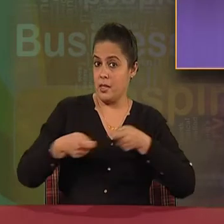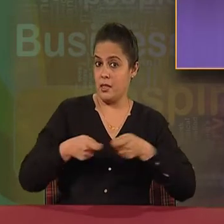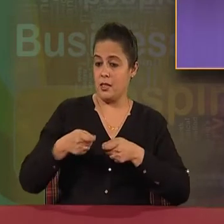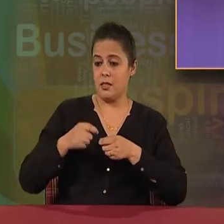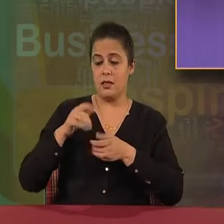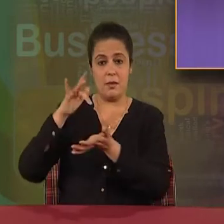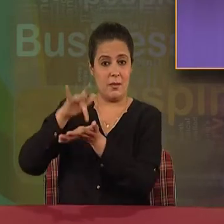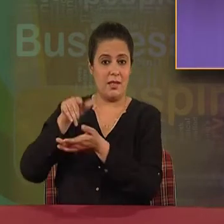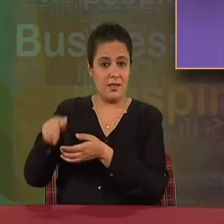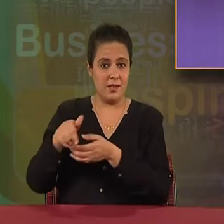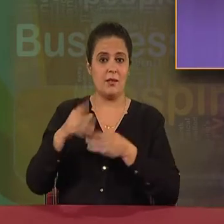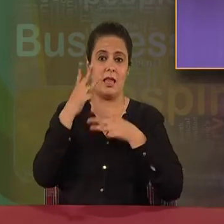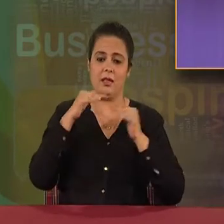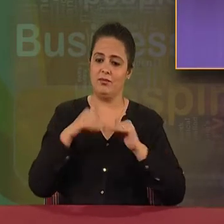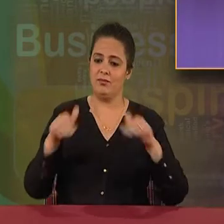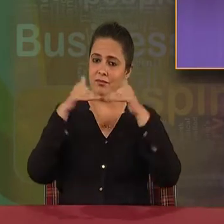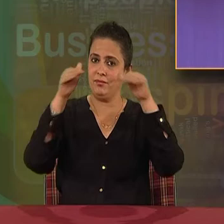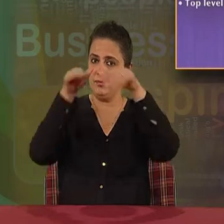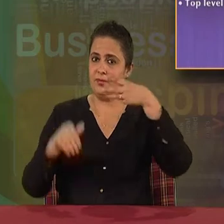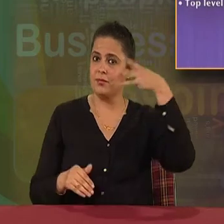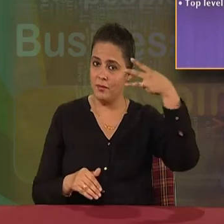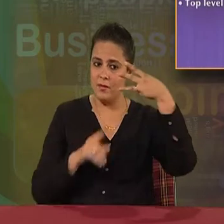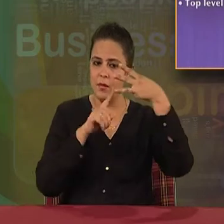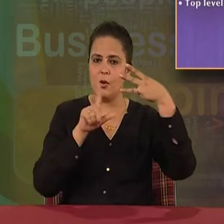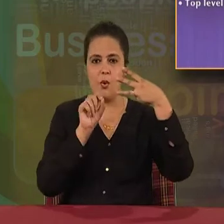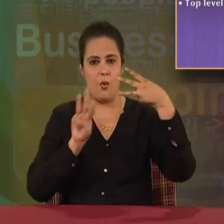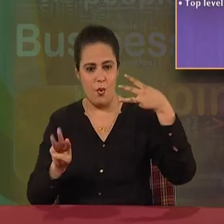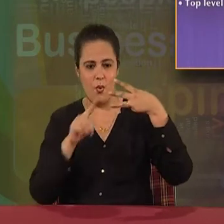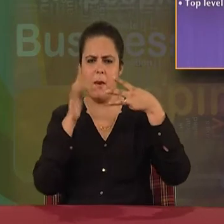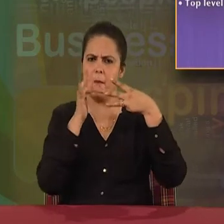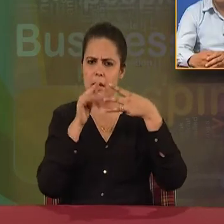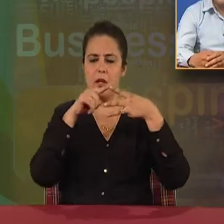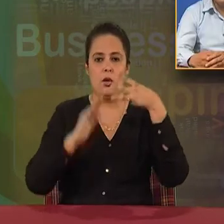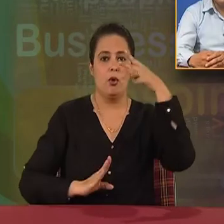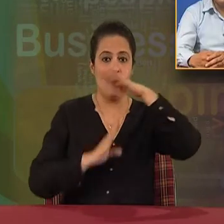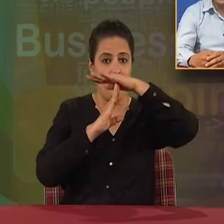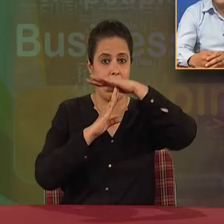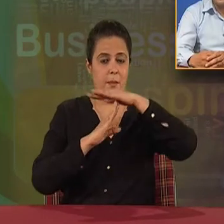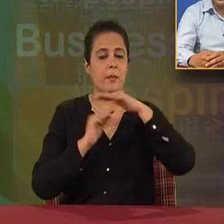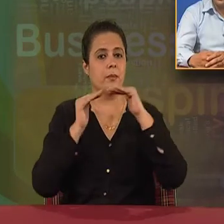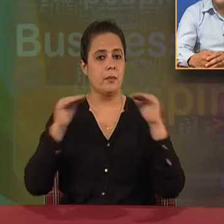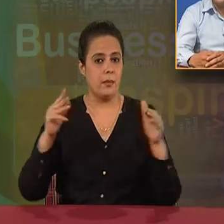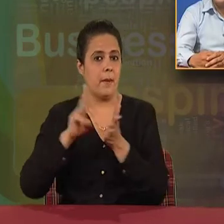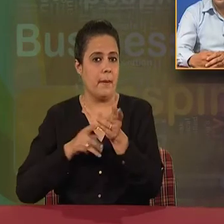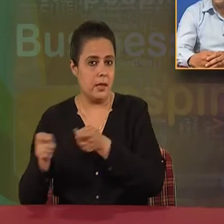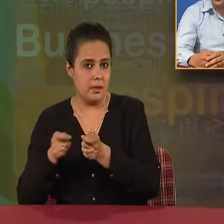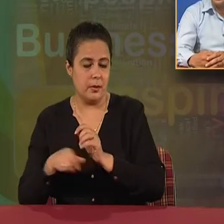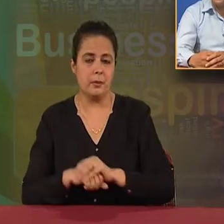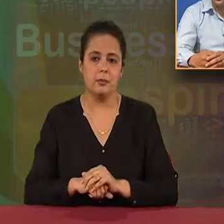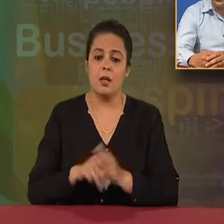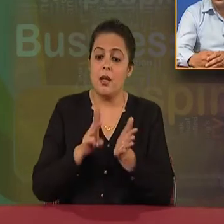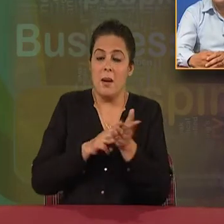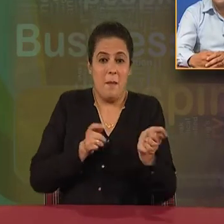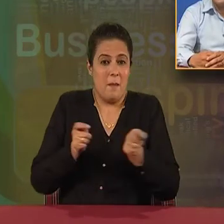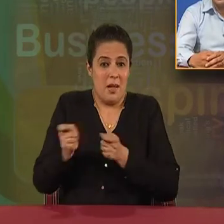The lower level of management, the middle level of management, and the top level of management. Management is the only thing which is required